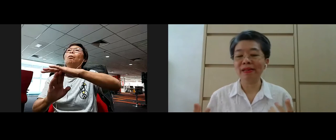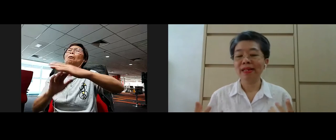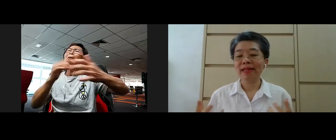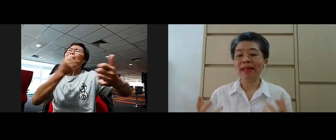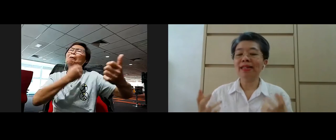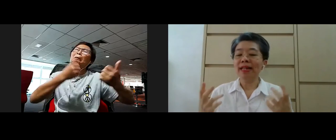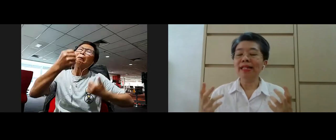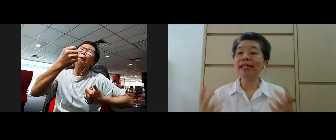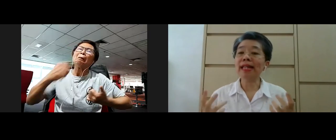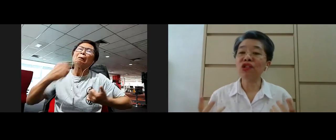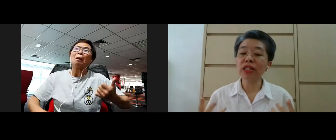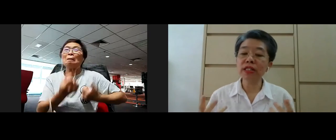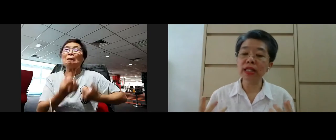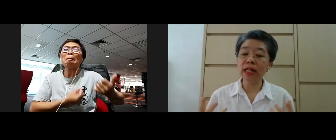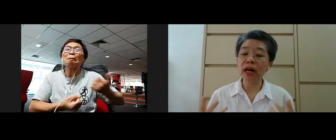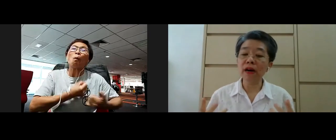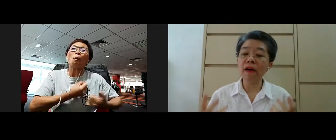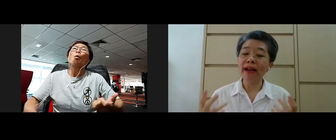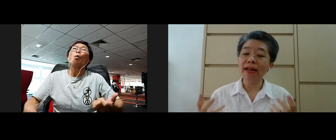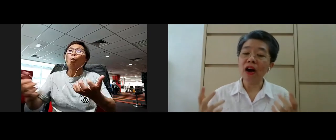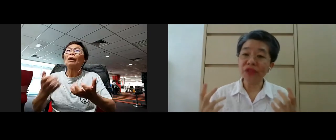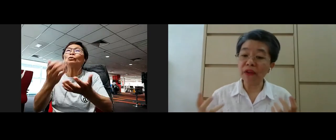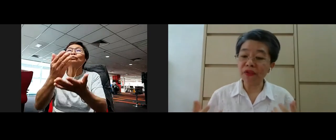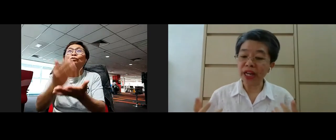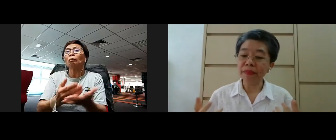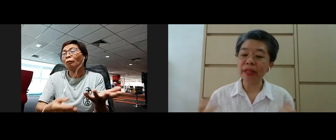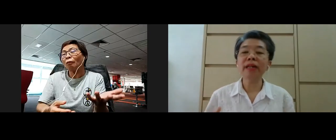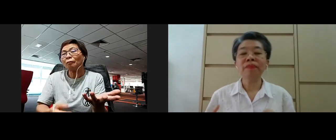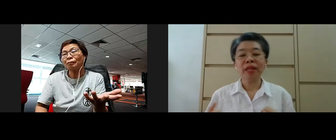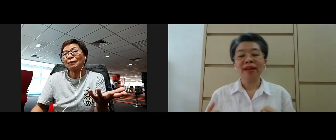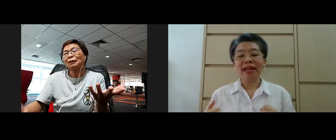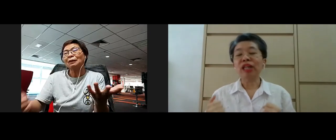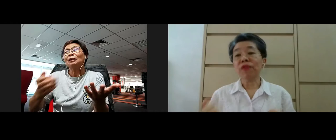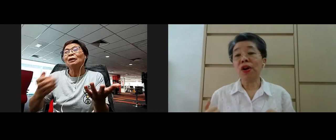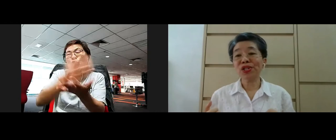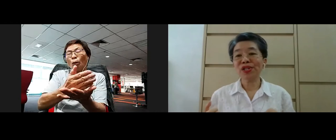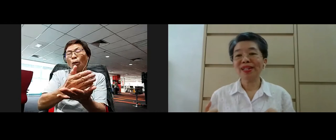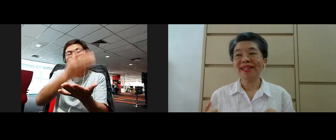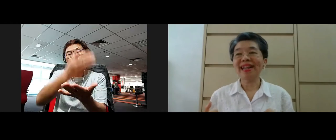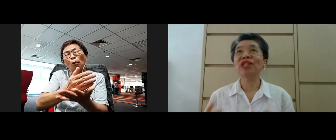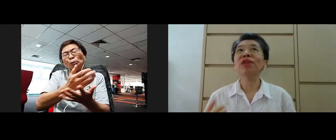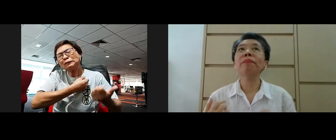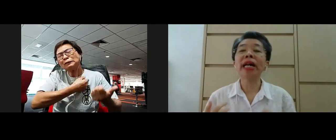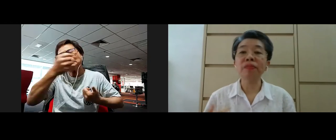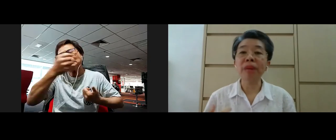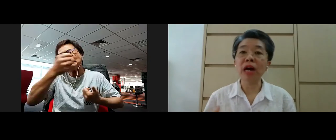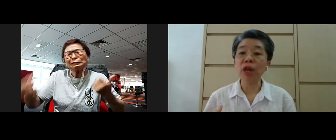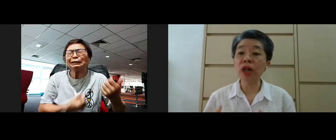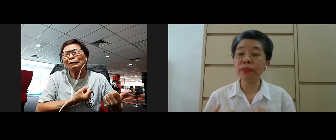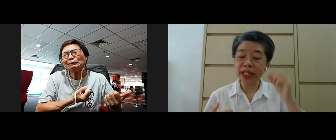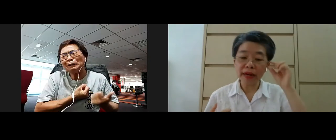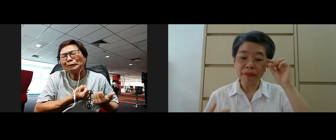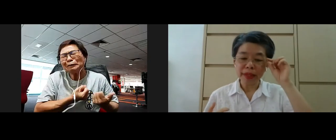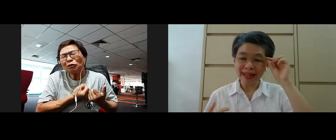to end the cessation of suffering and of course the great part about